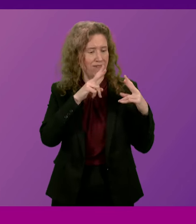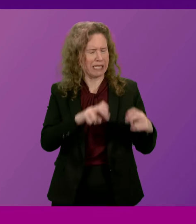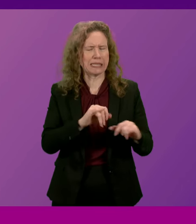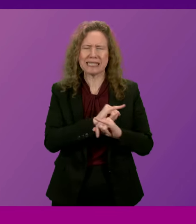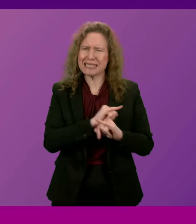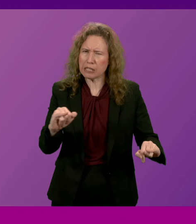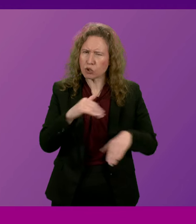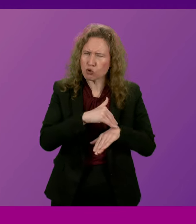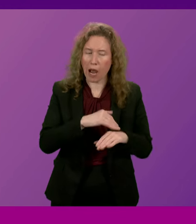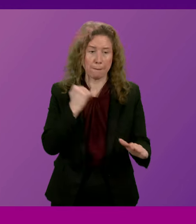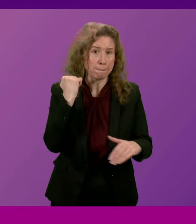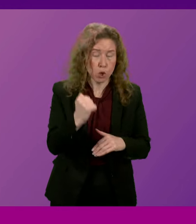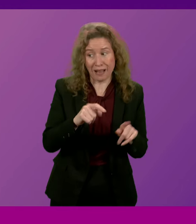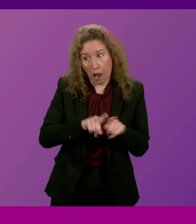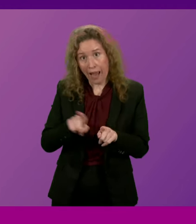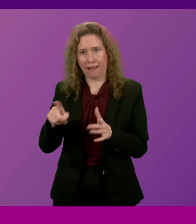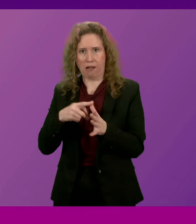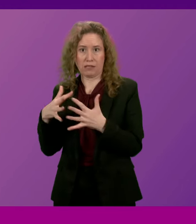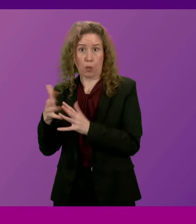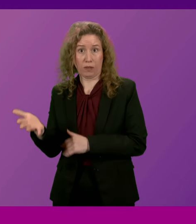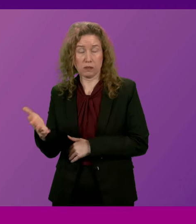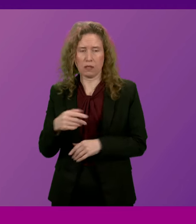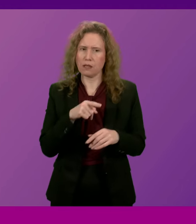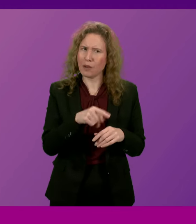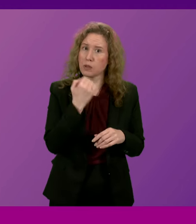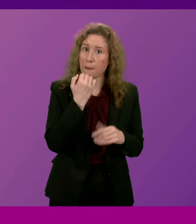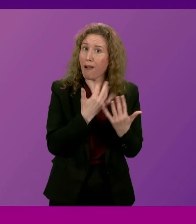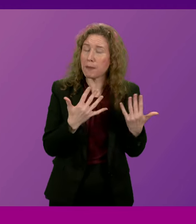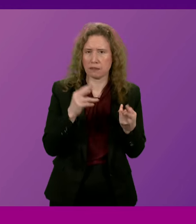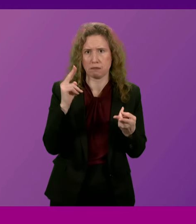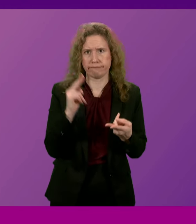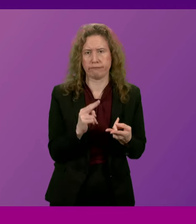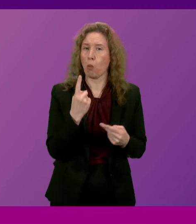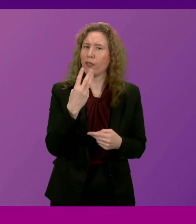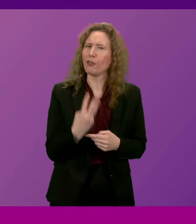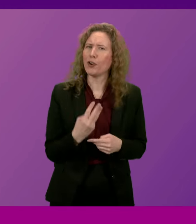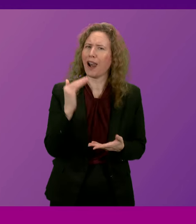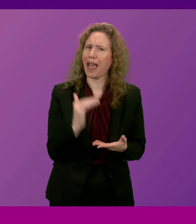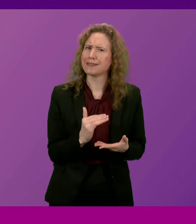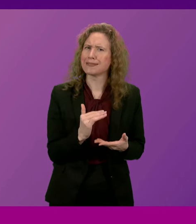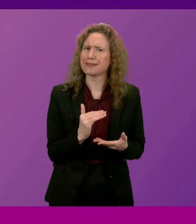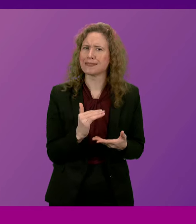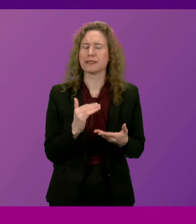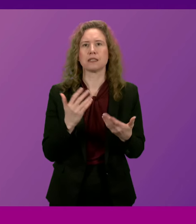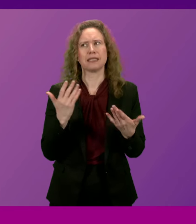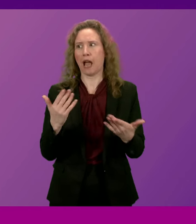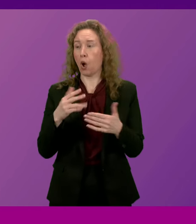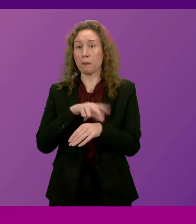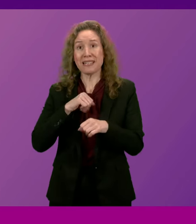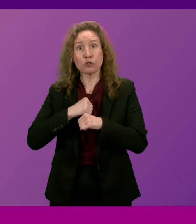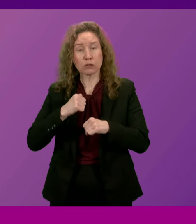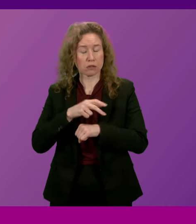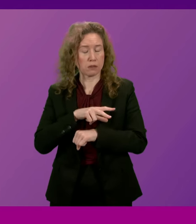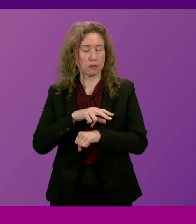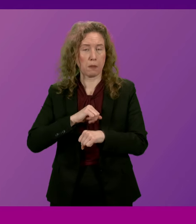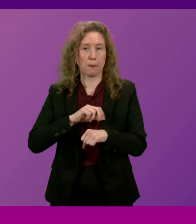serious crimes, including murders like those of Alastair Wilson, are down by a third. And Police Scotland are so stretched, they are